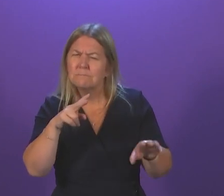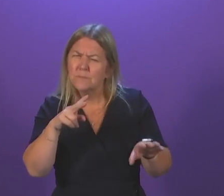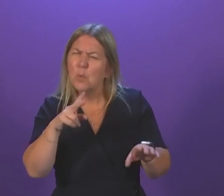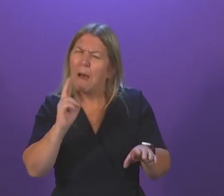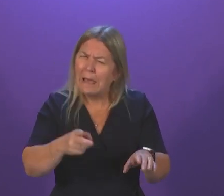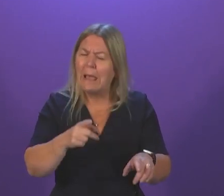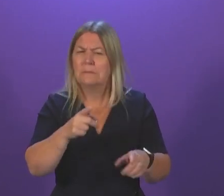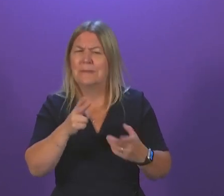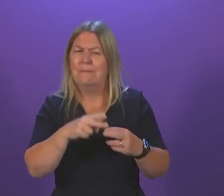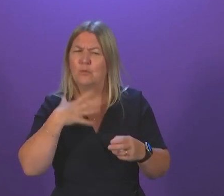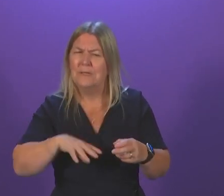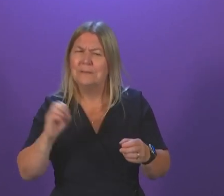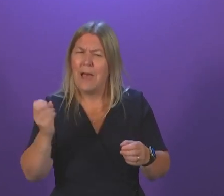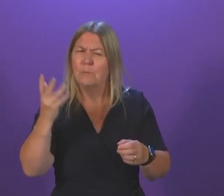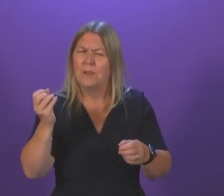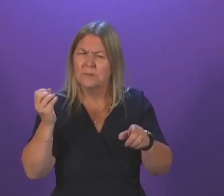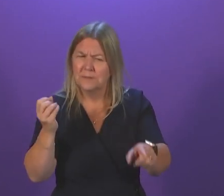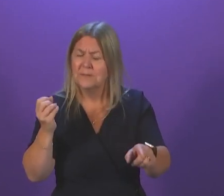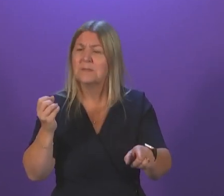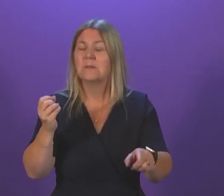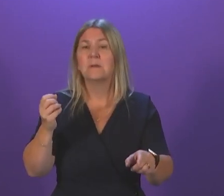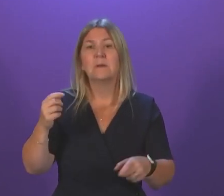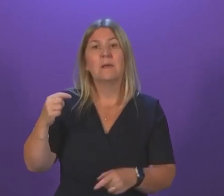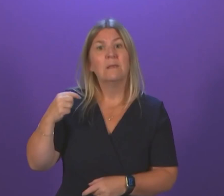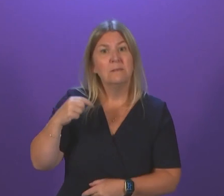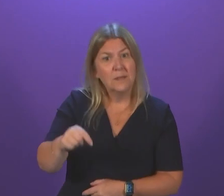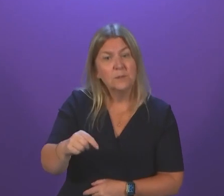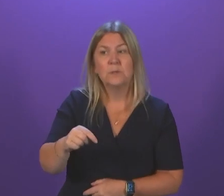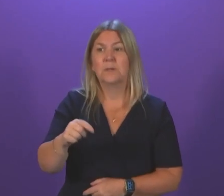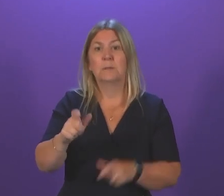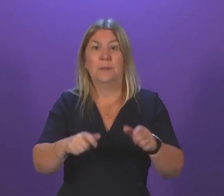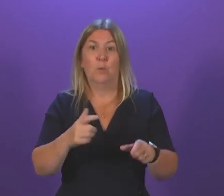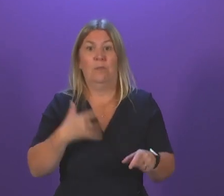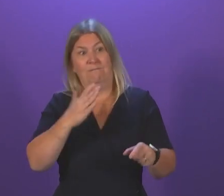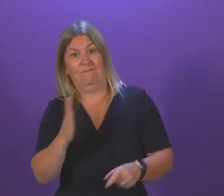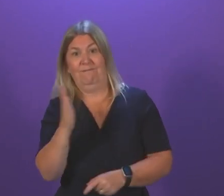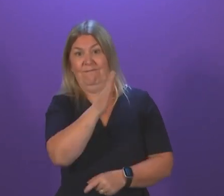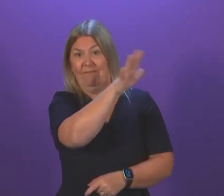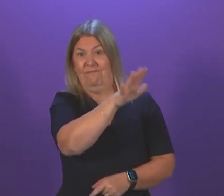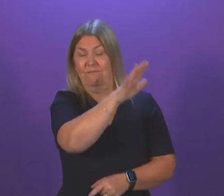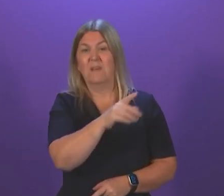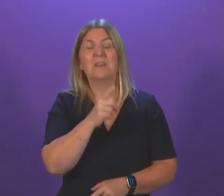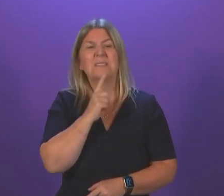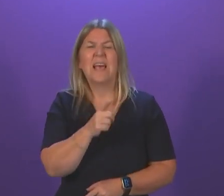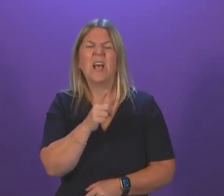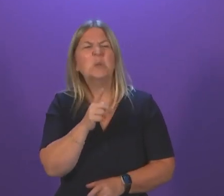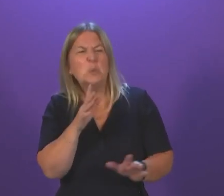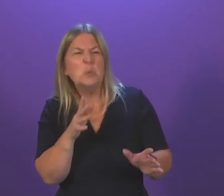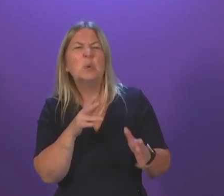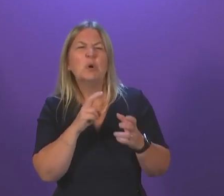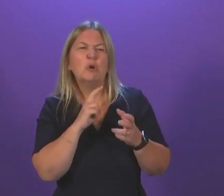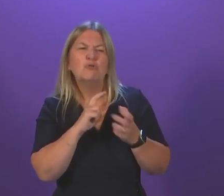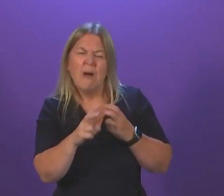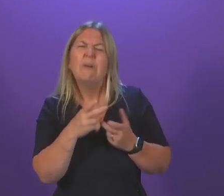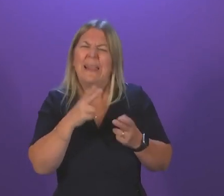were told to only travel on Scotland's ferries if it was necessary. Their service relies on a 36-year-old ship that is stuck in a dry